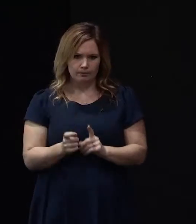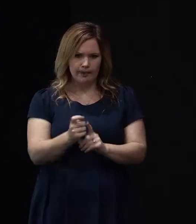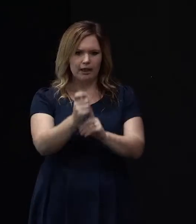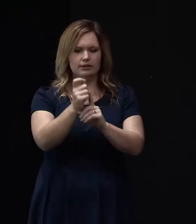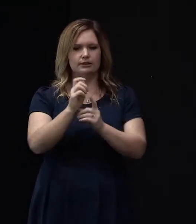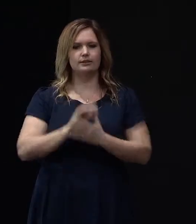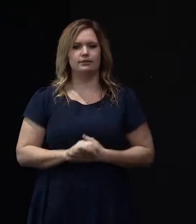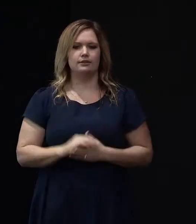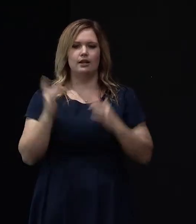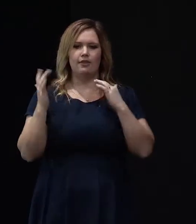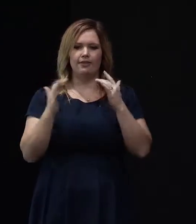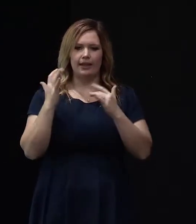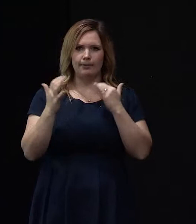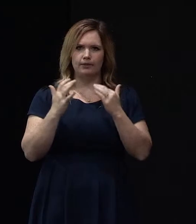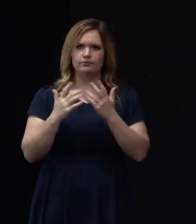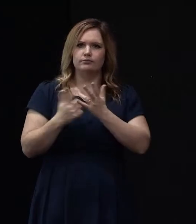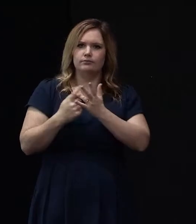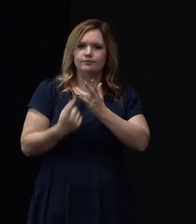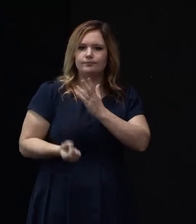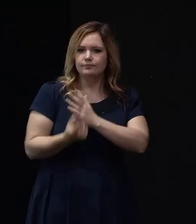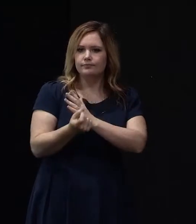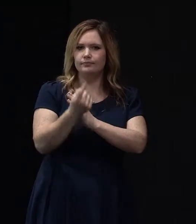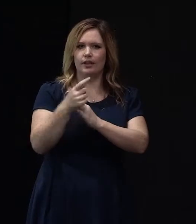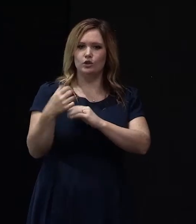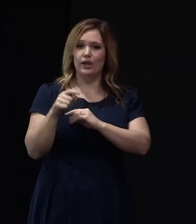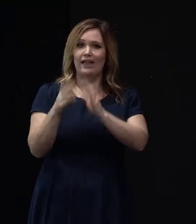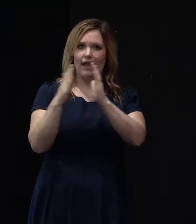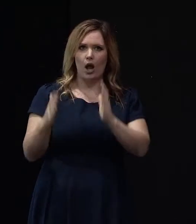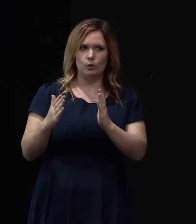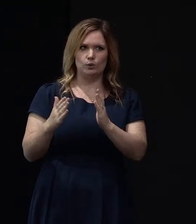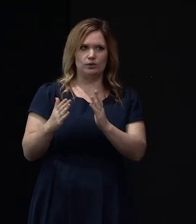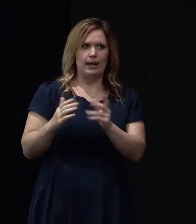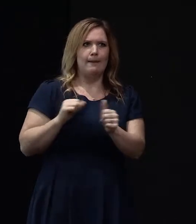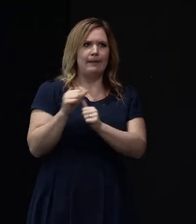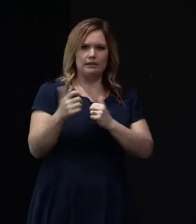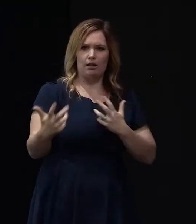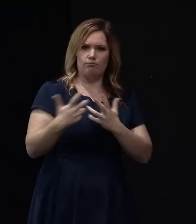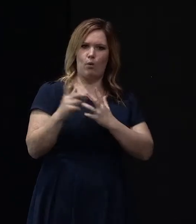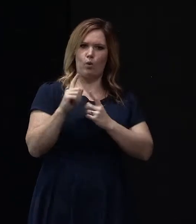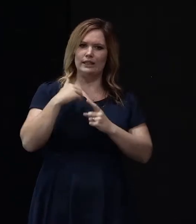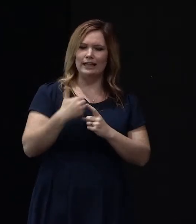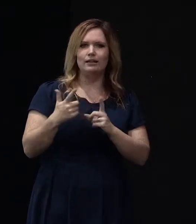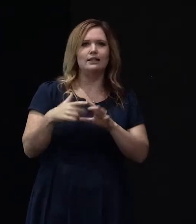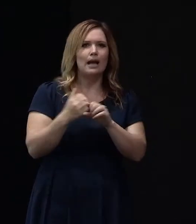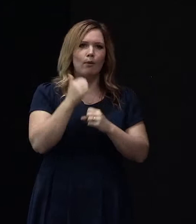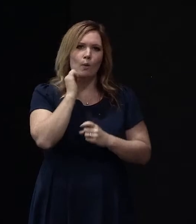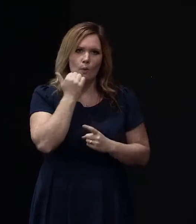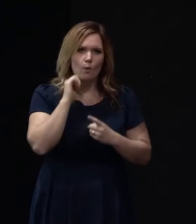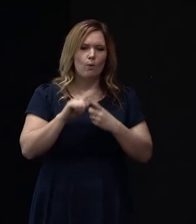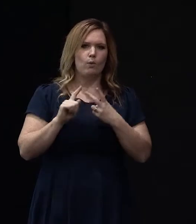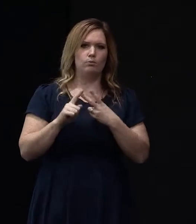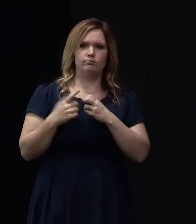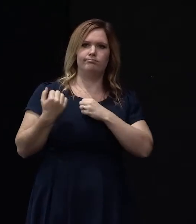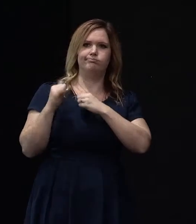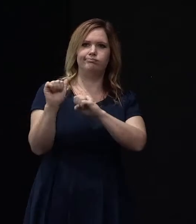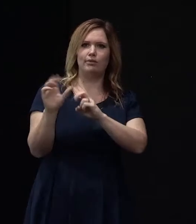Think about whether there are opportunities to get your house actually performing better in terms of thermal comfort, resilience against